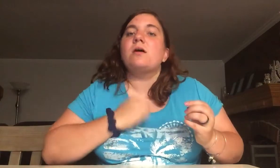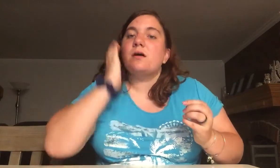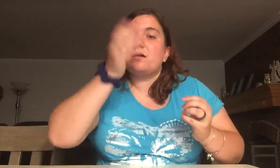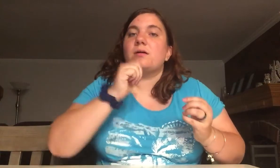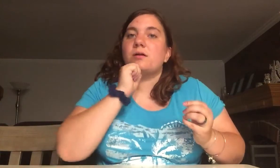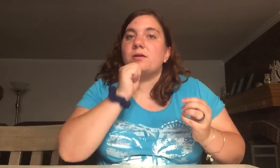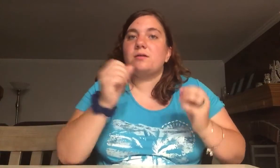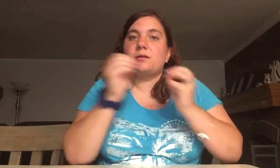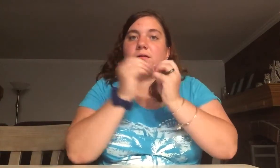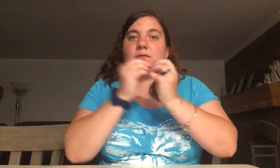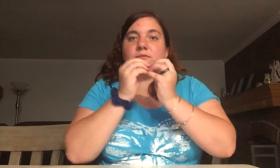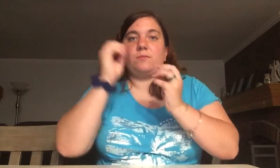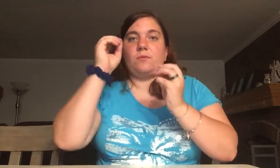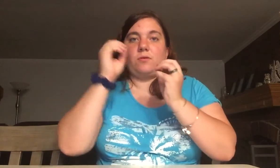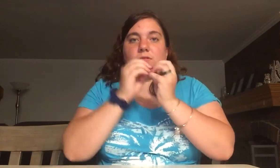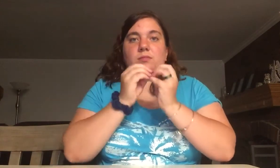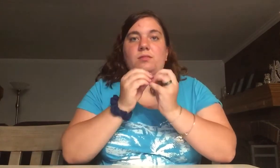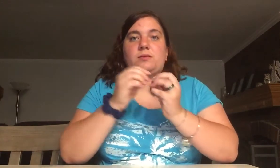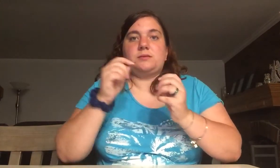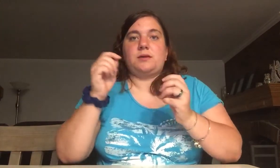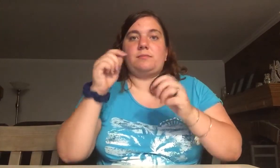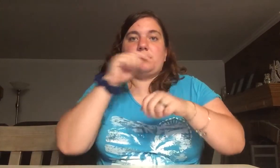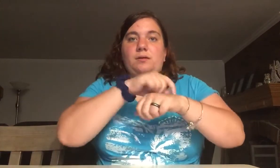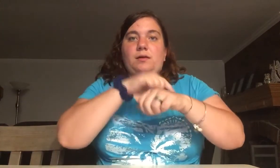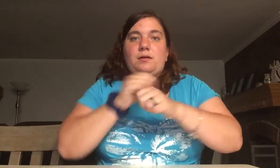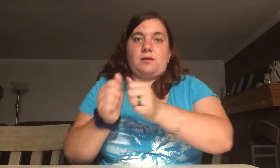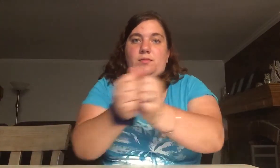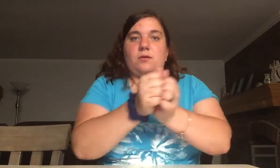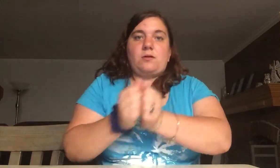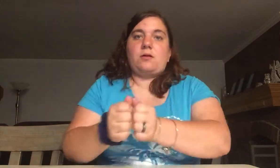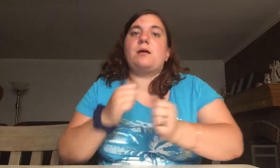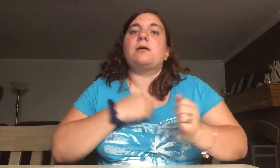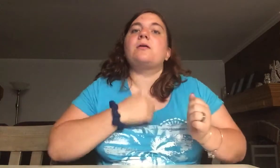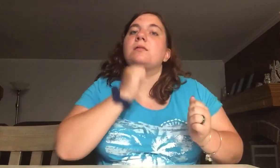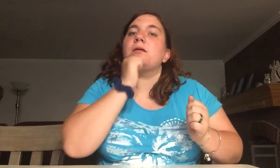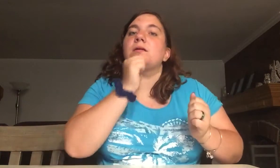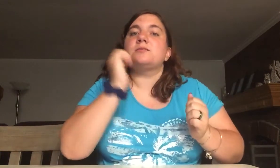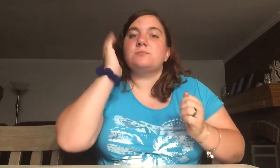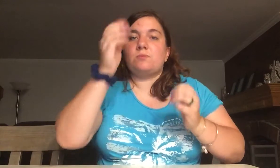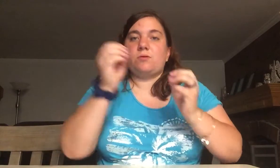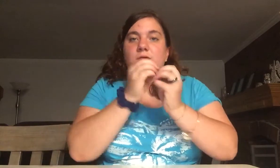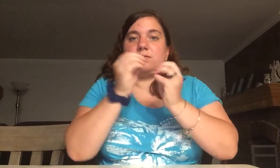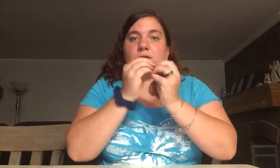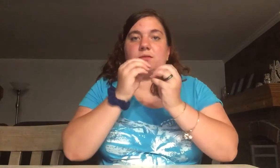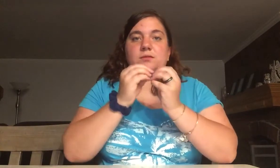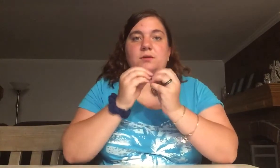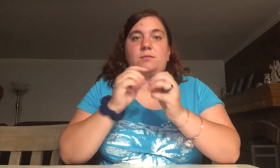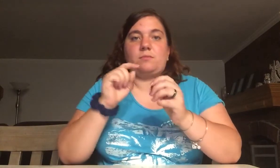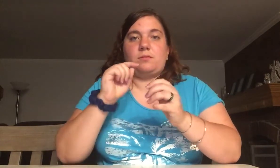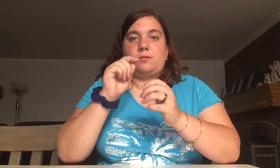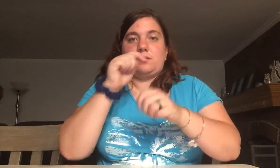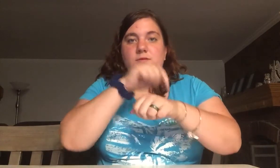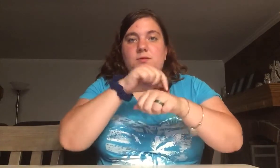I could not ask for more than this time together. I could not ask for more than this time with you.